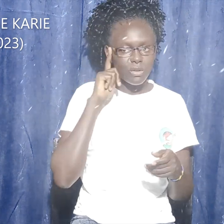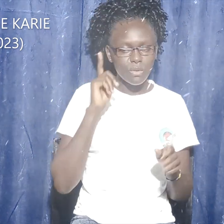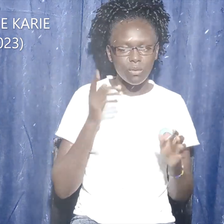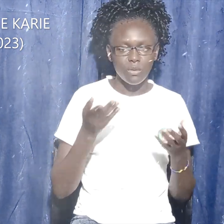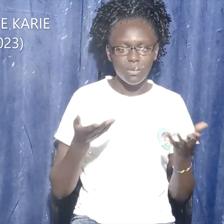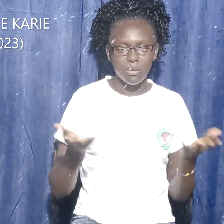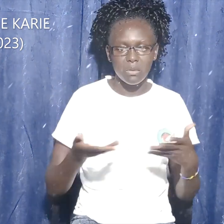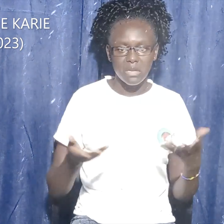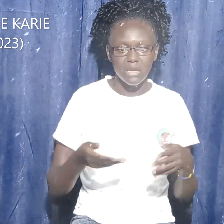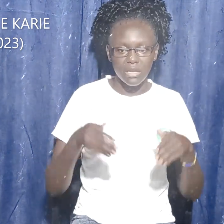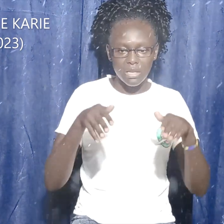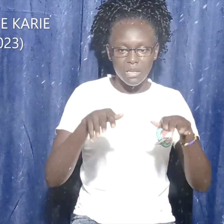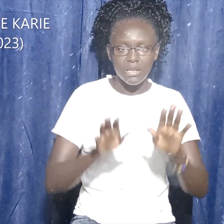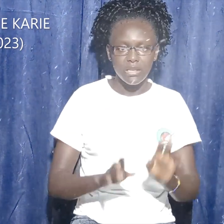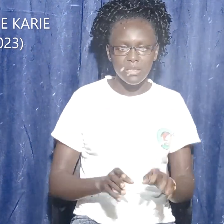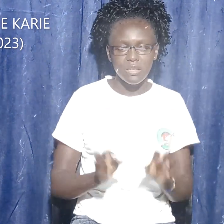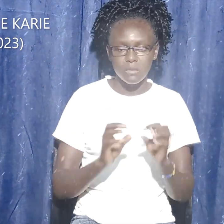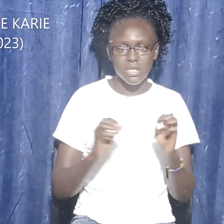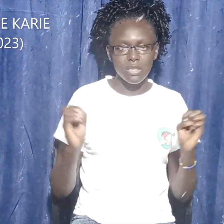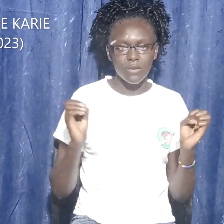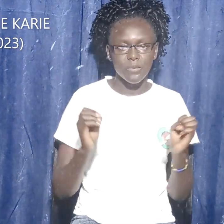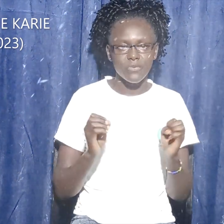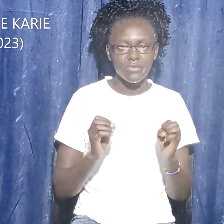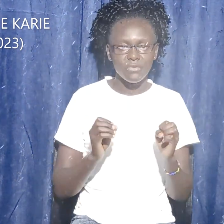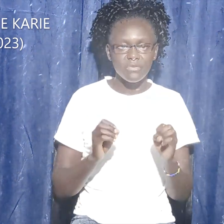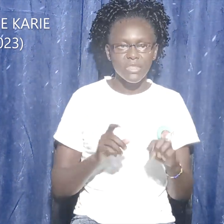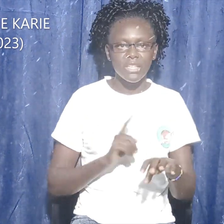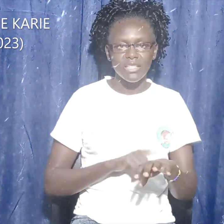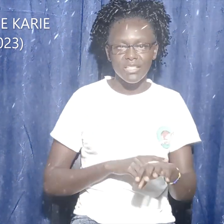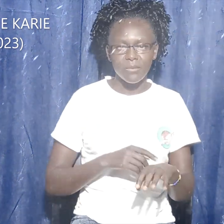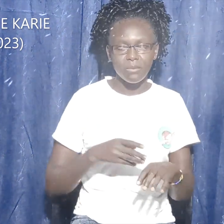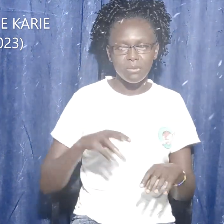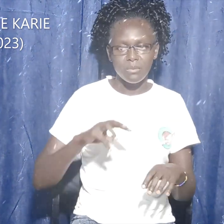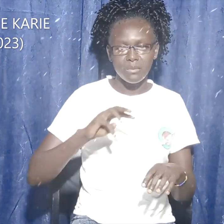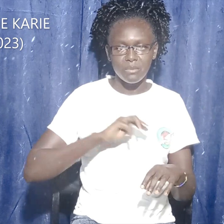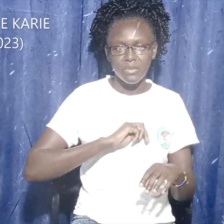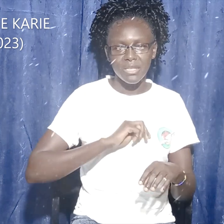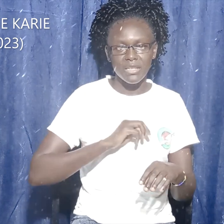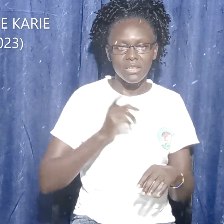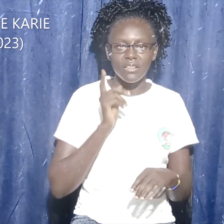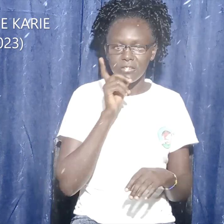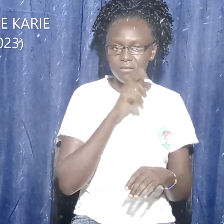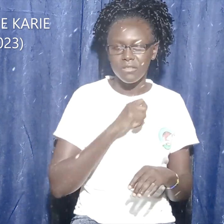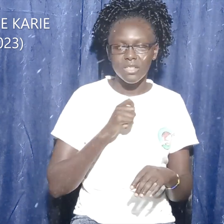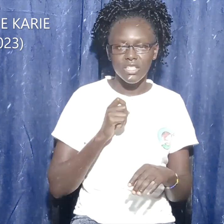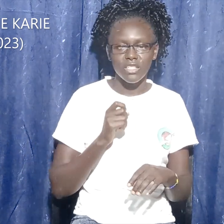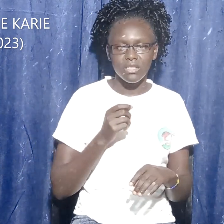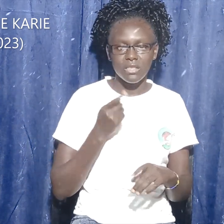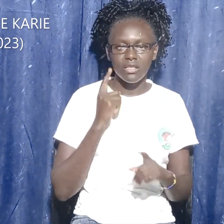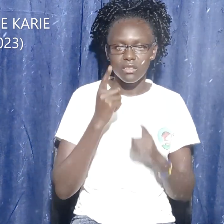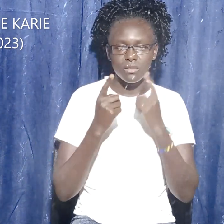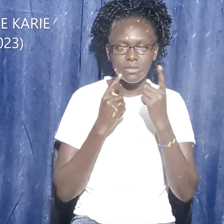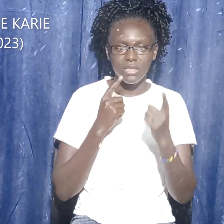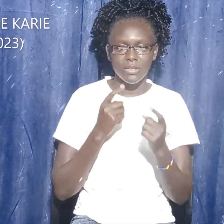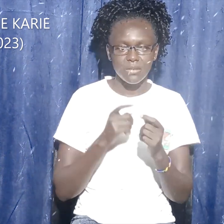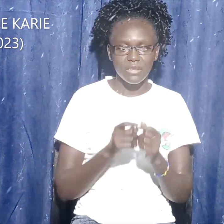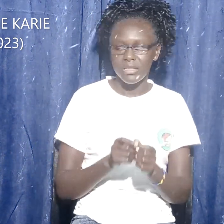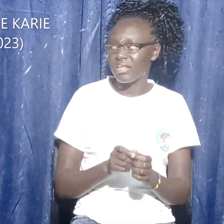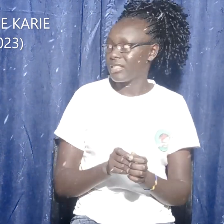talking, she turned around and saw Jesus standing, but